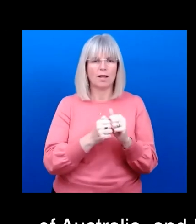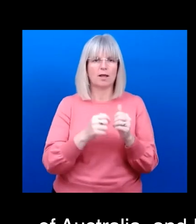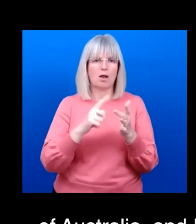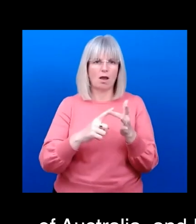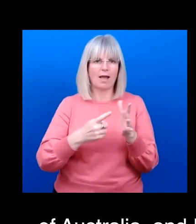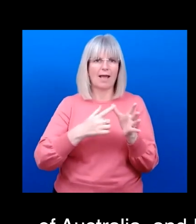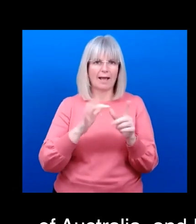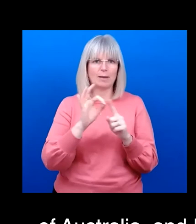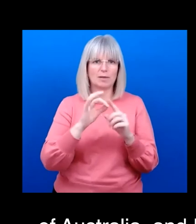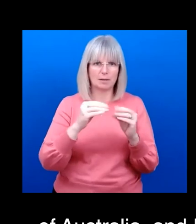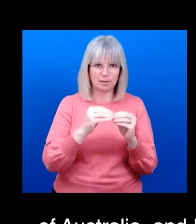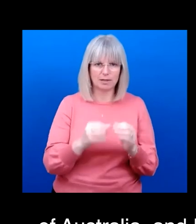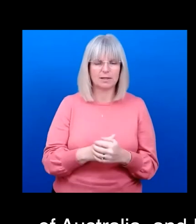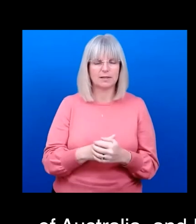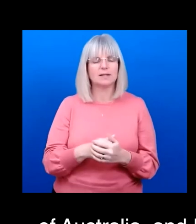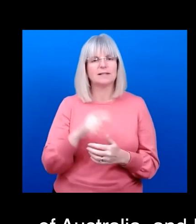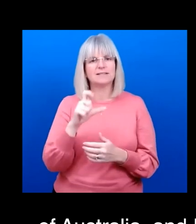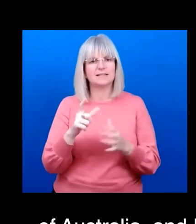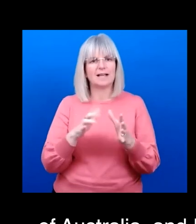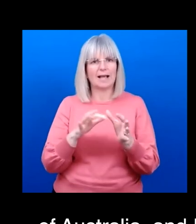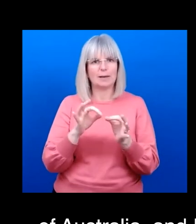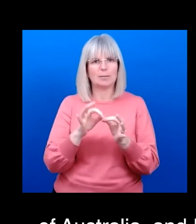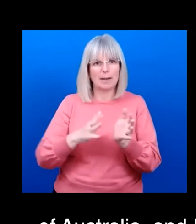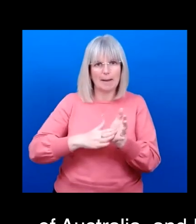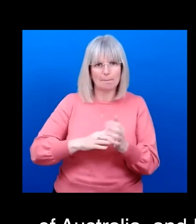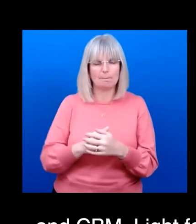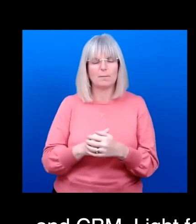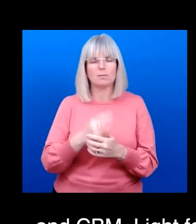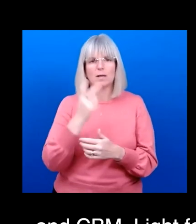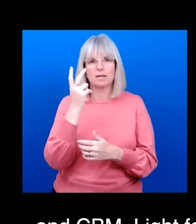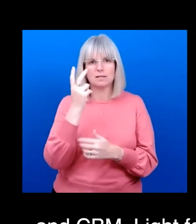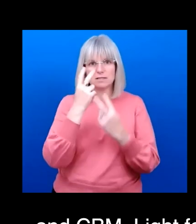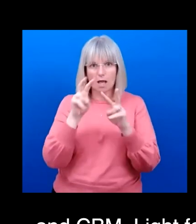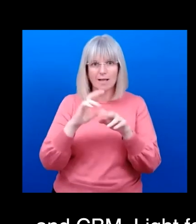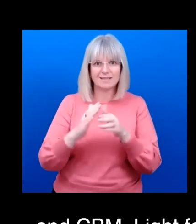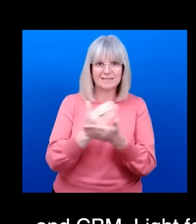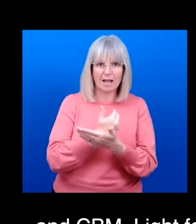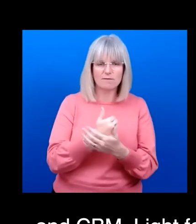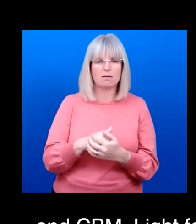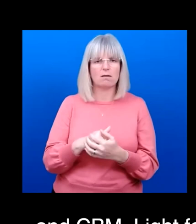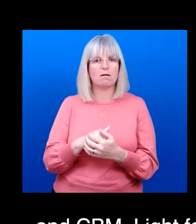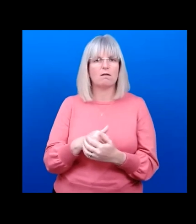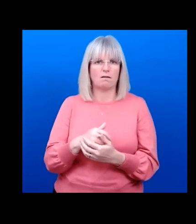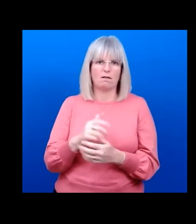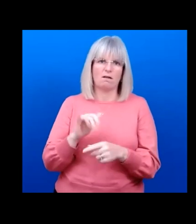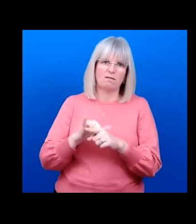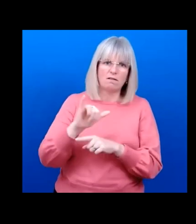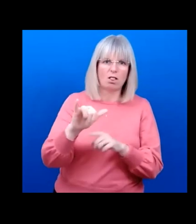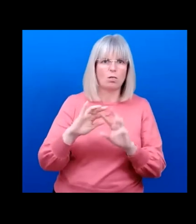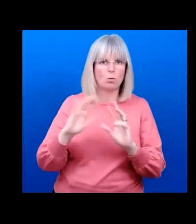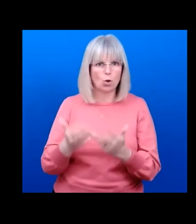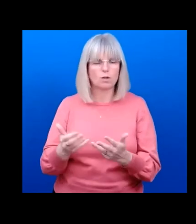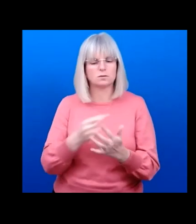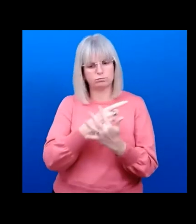Light for the World, Sight Savers and also the Fred Hollows Foundation in making this event possible. So in